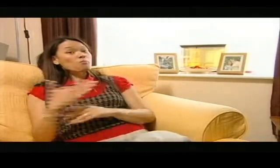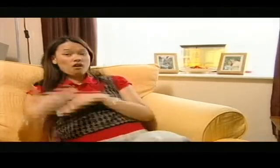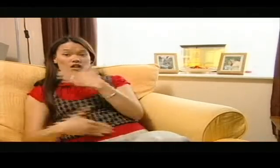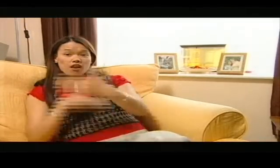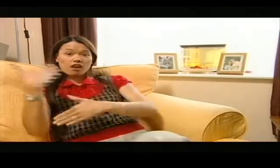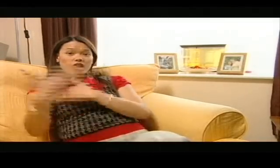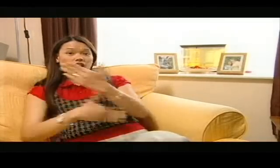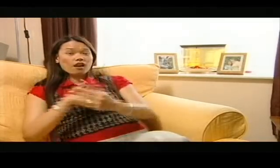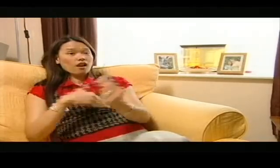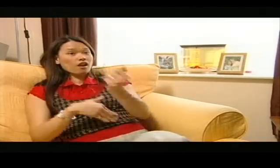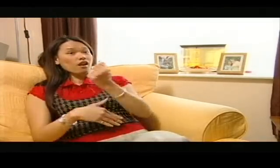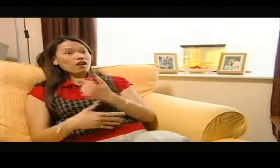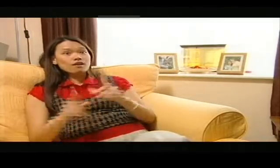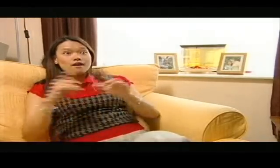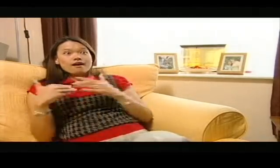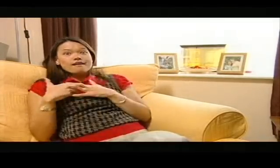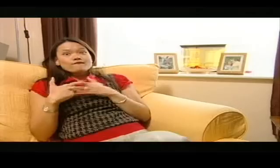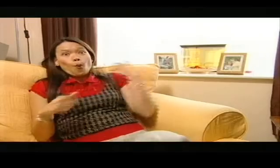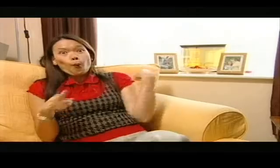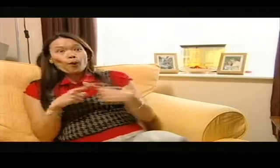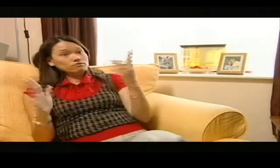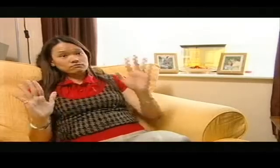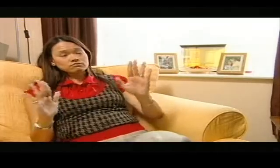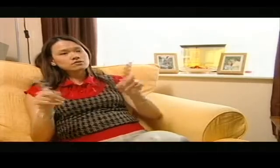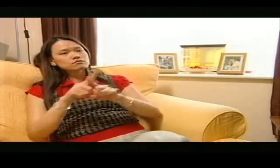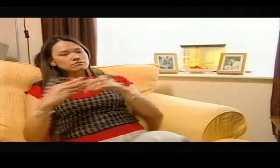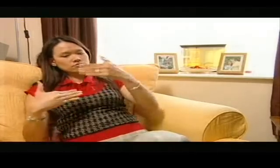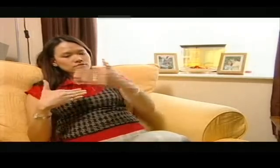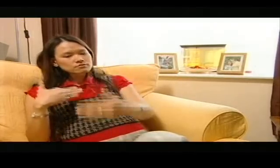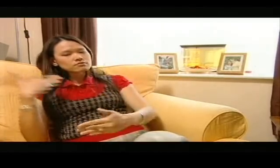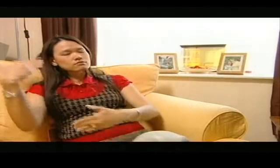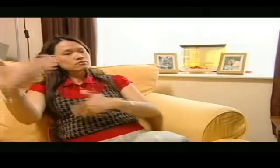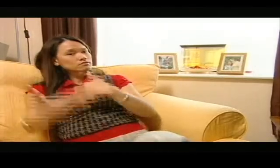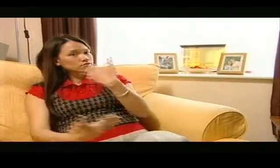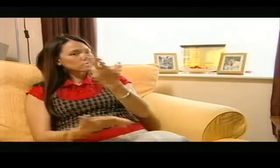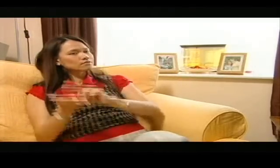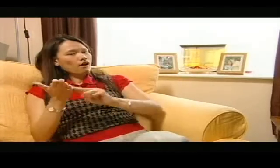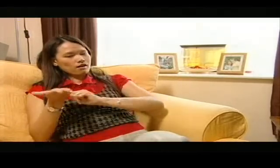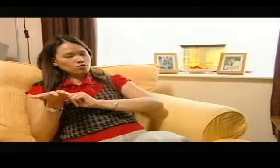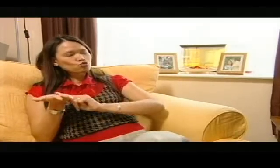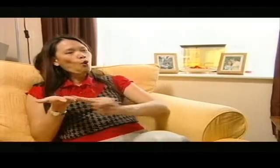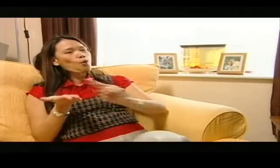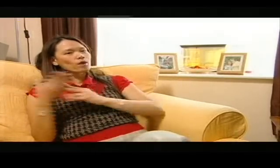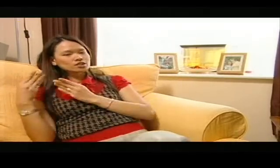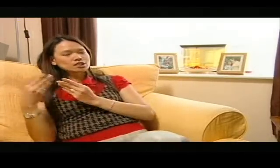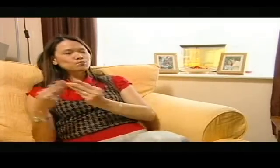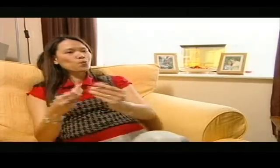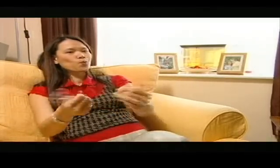felt natural. We didn't fall in love straight away. It was a gradual thing. It felt very natural and smooth.